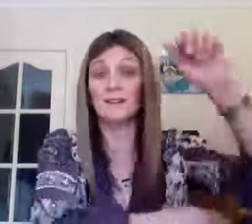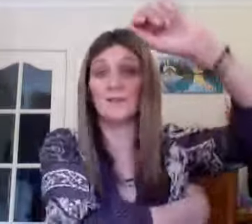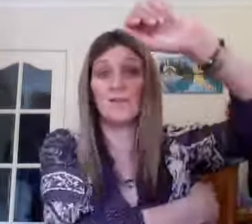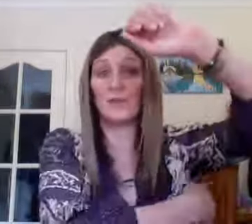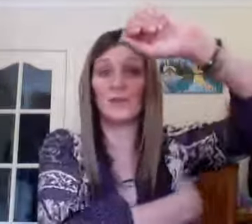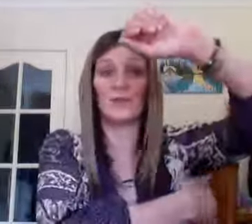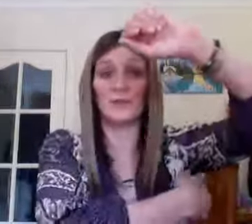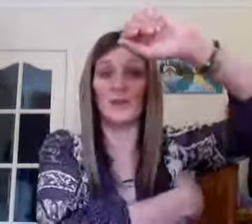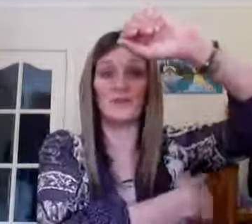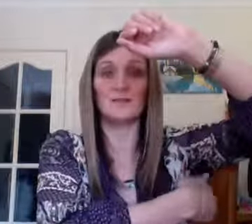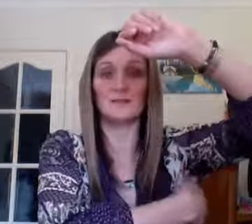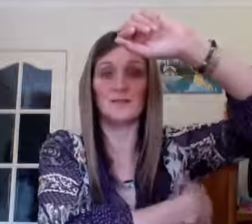doesn't feel good for me.